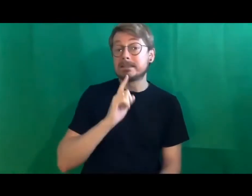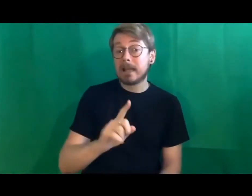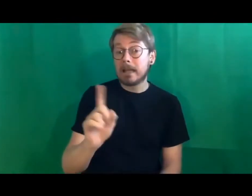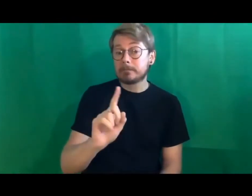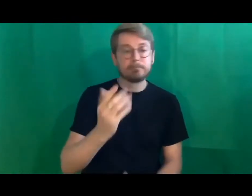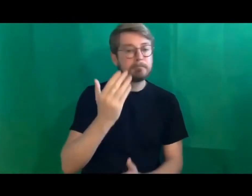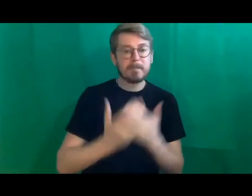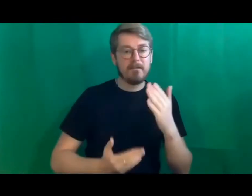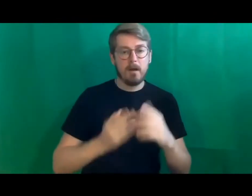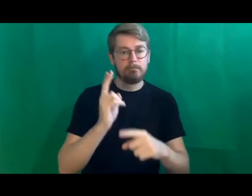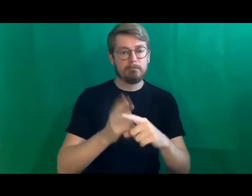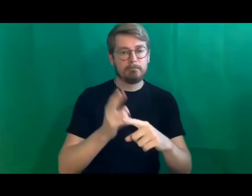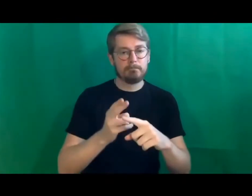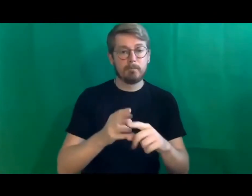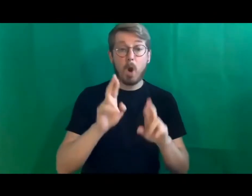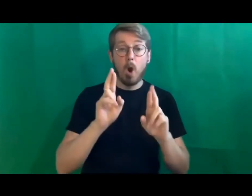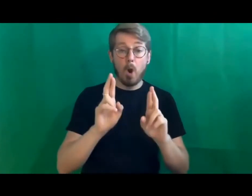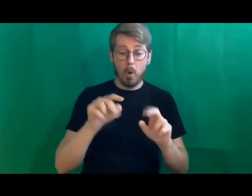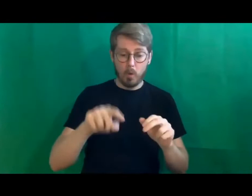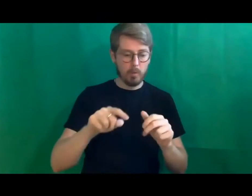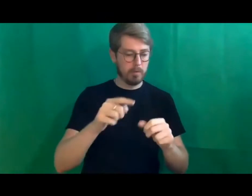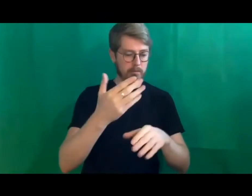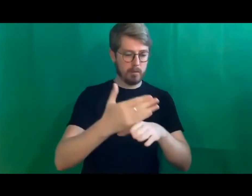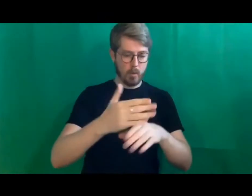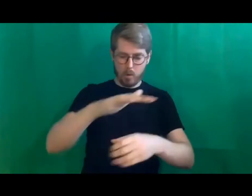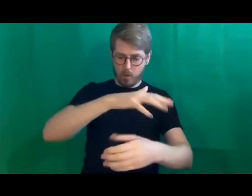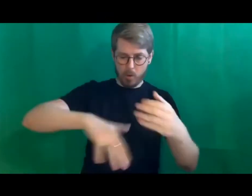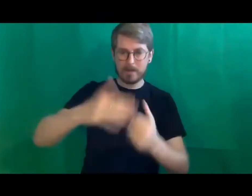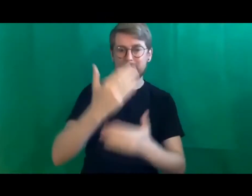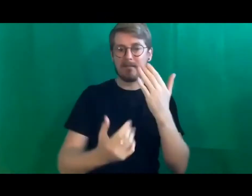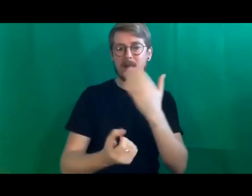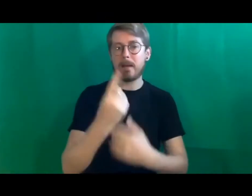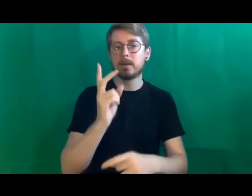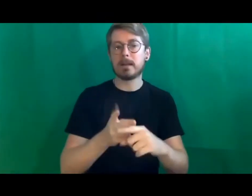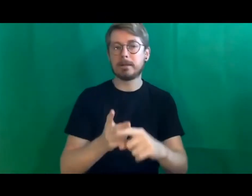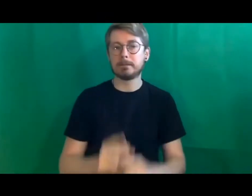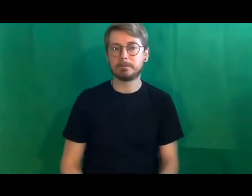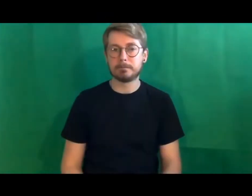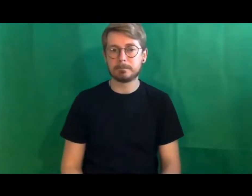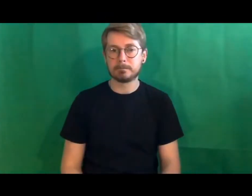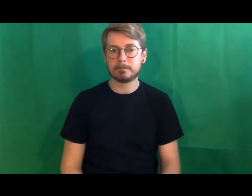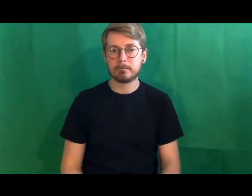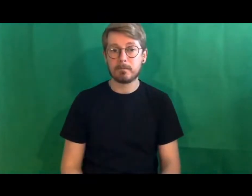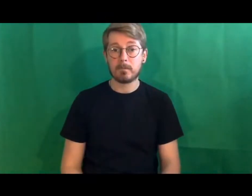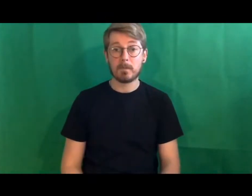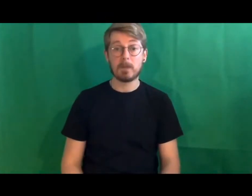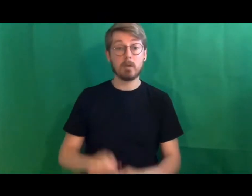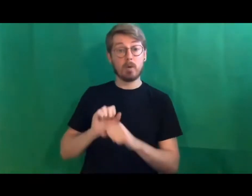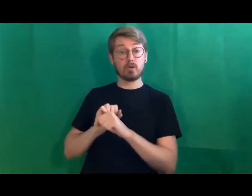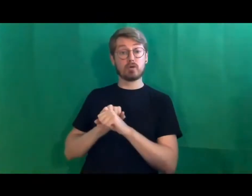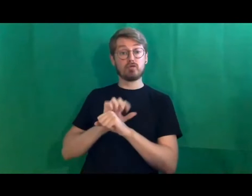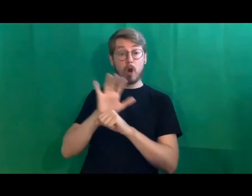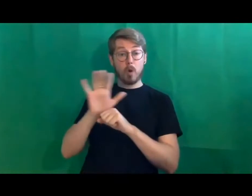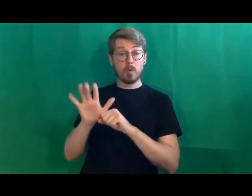we hope that we can make an industry where these incidents don't happen ever again. So we're creating a space, Covid gave us a chance